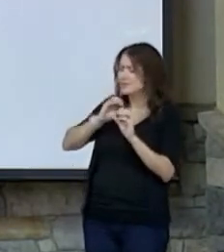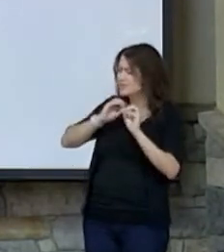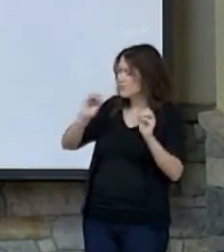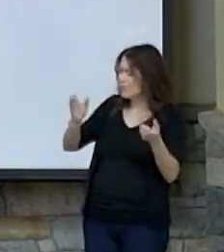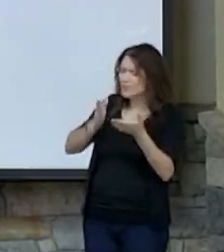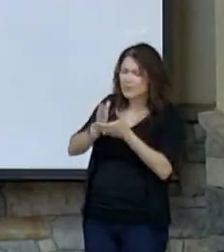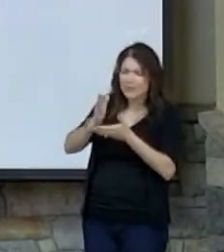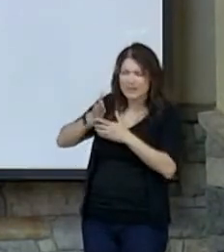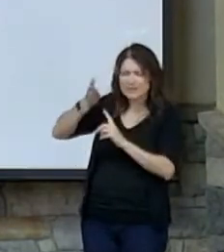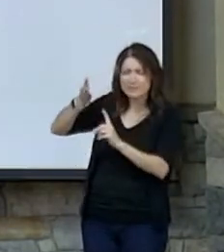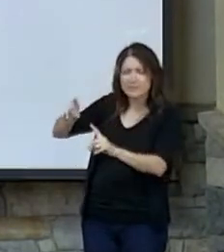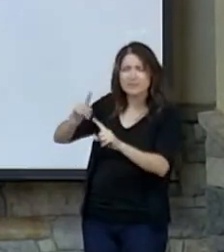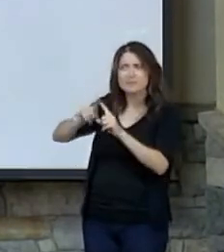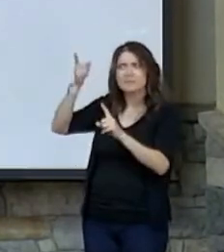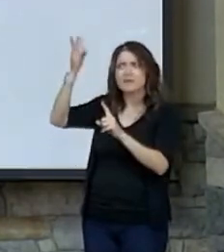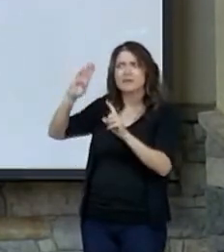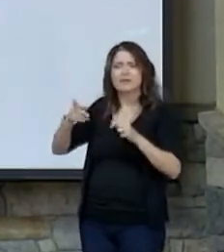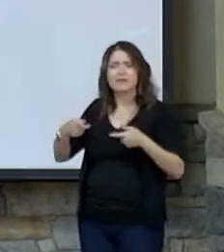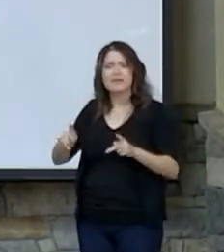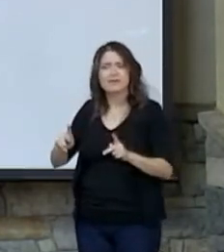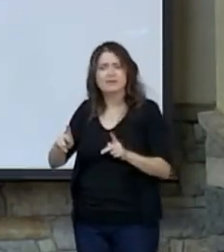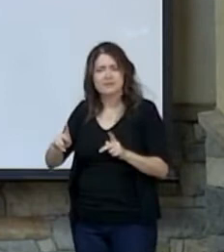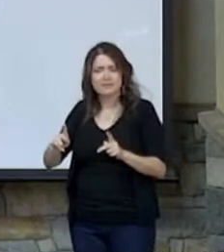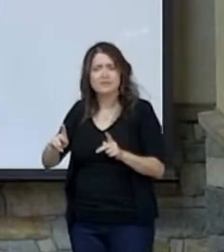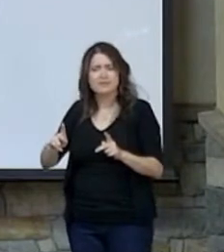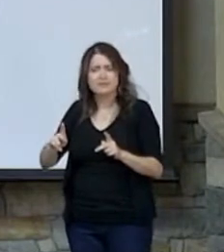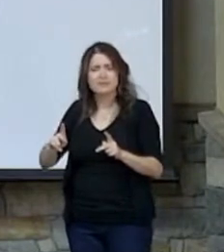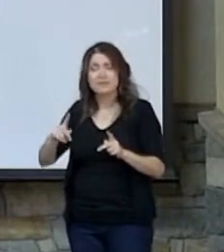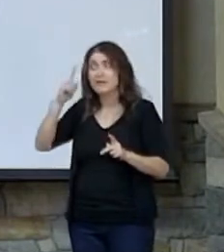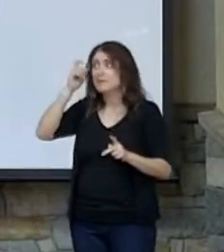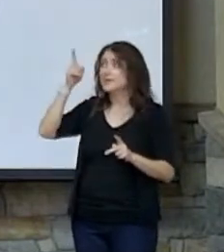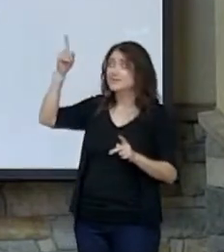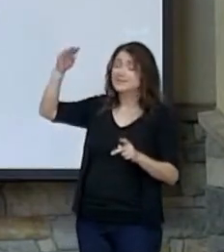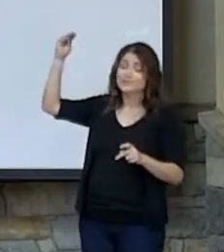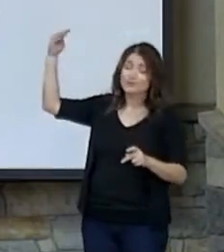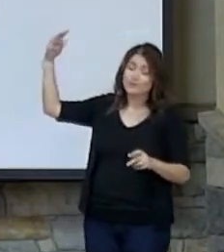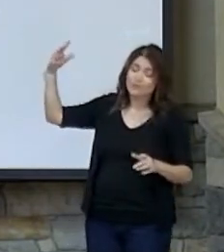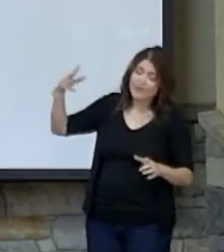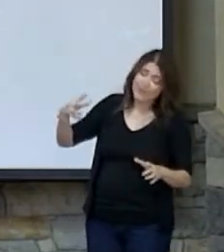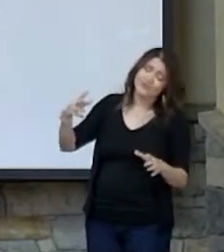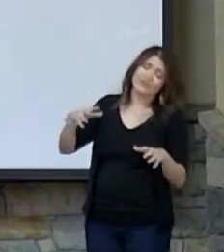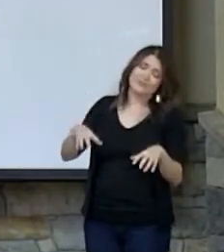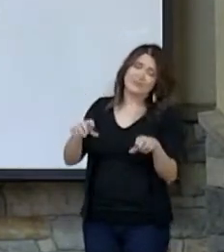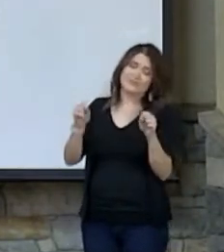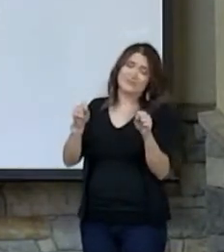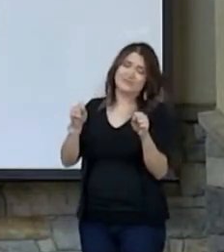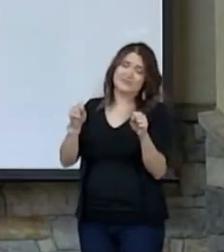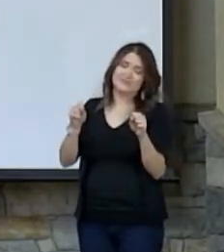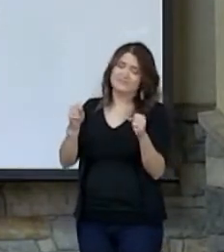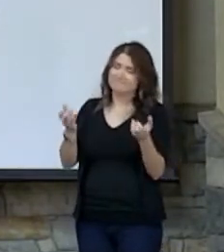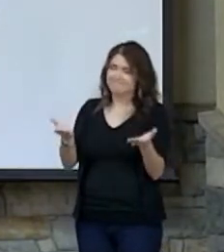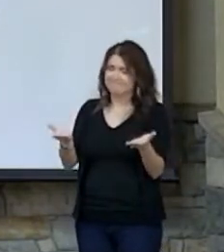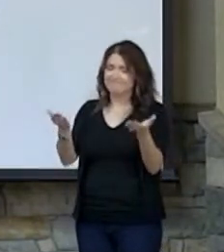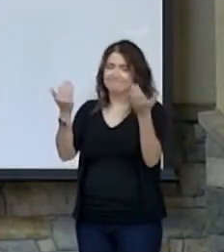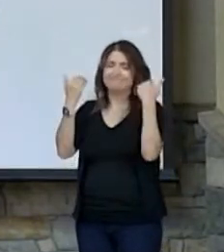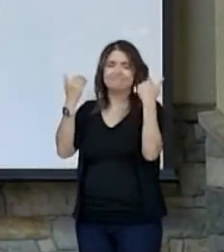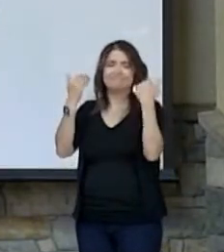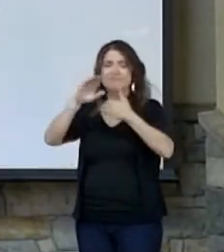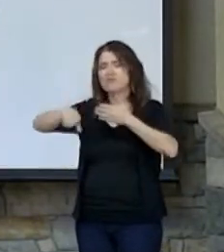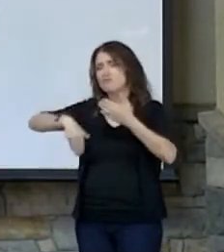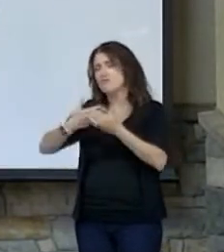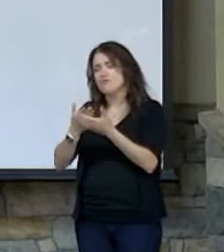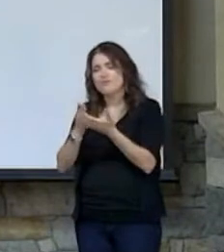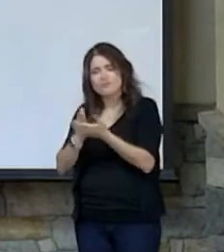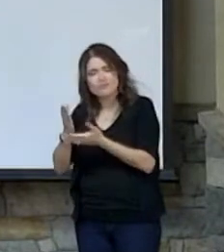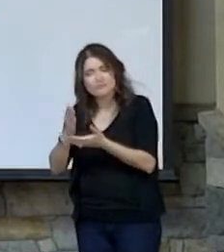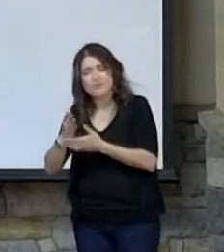even be. But yet God, because He's a gracious host, gives them all the rights and benefits,